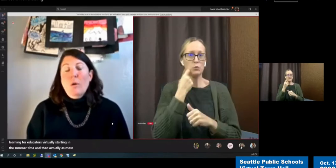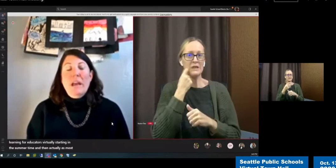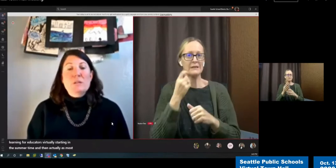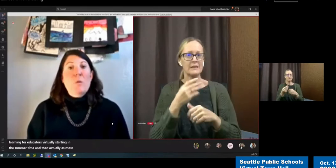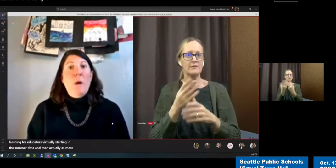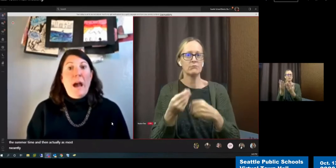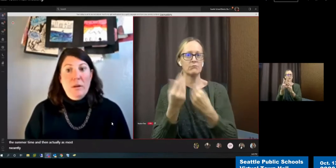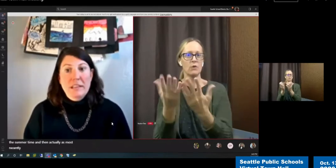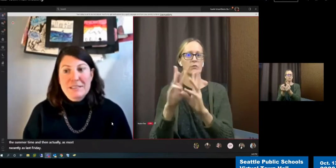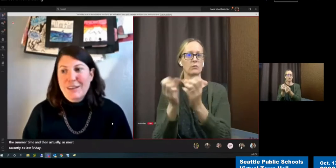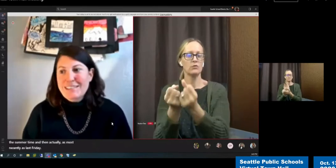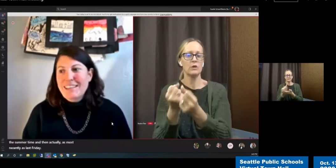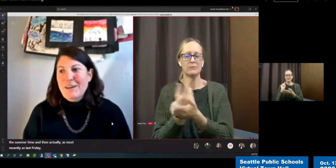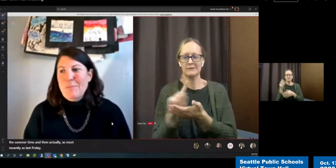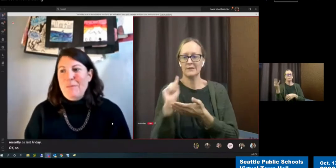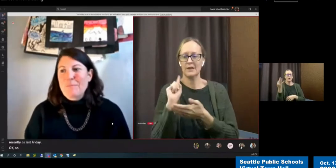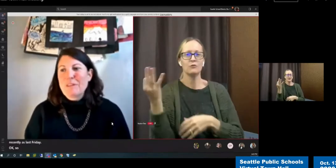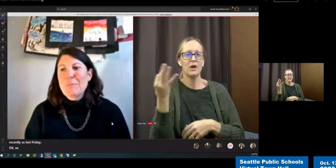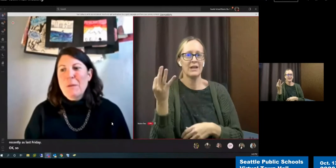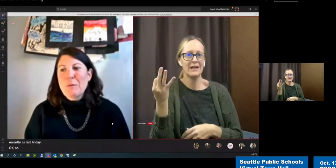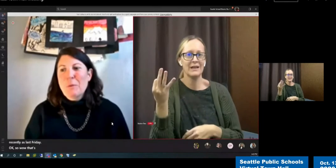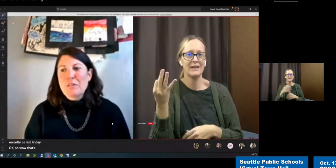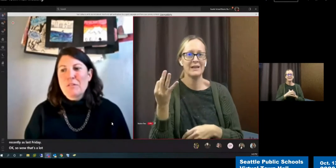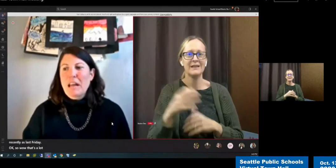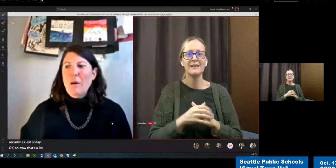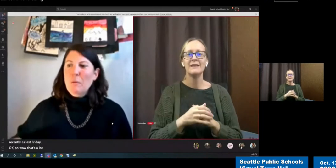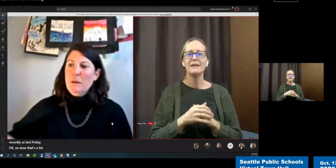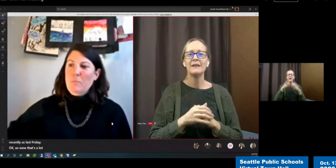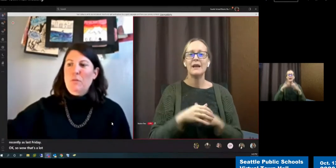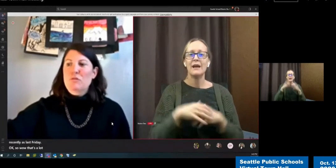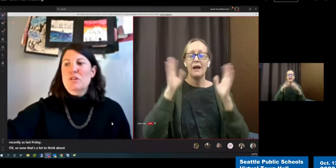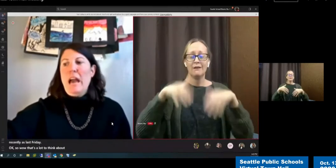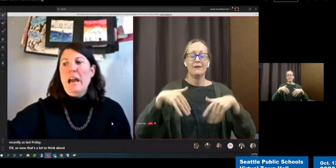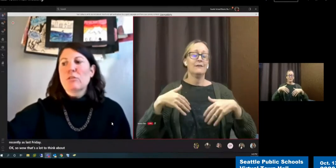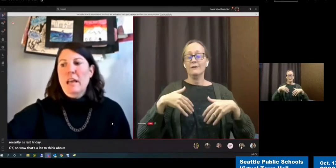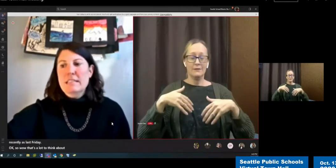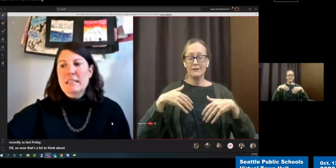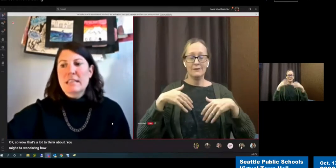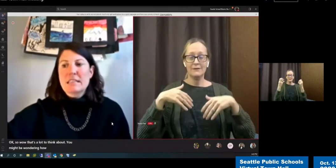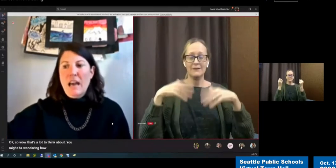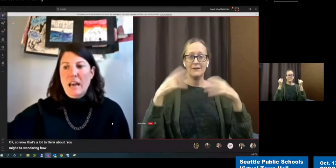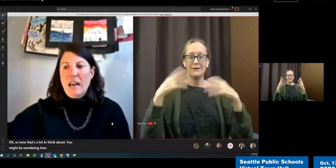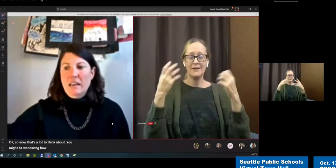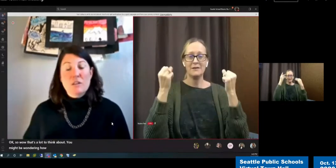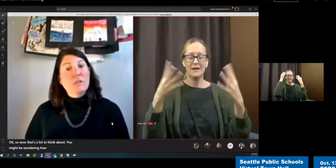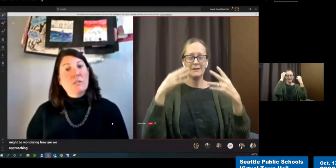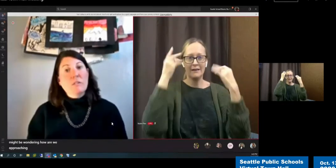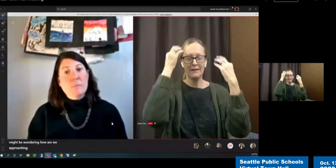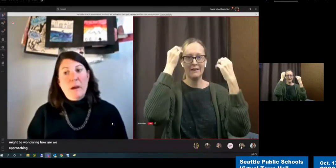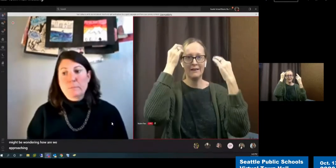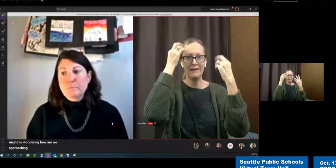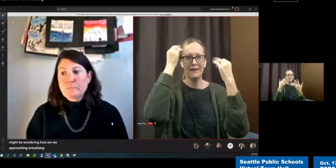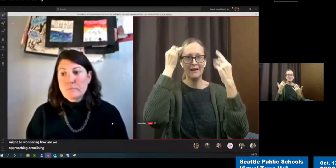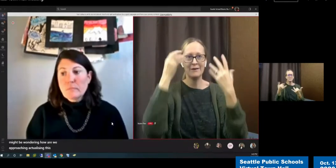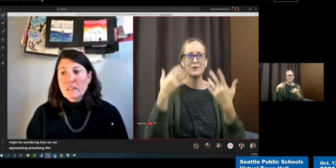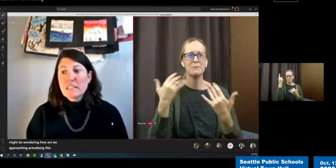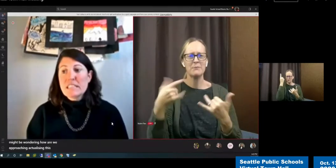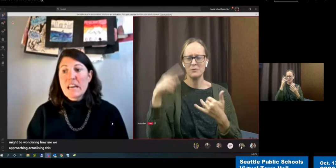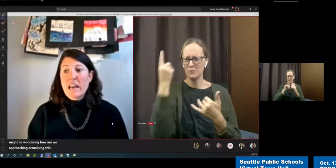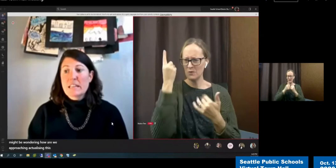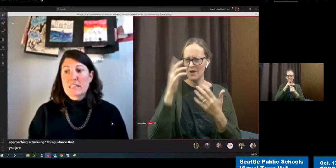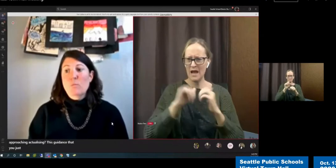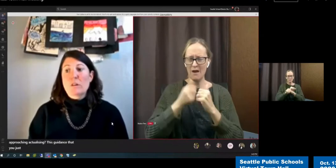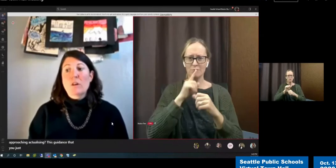Okay. So, wow, that's a lot to think about. You might be wondering, how are we approaching actualizing this guidance that you just learned about? Well, the